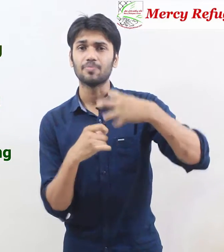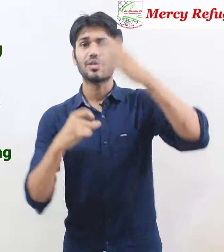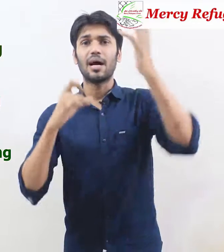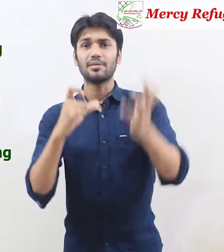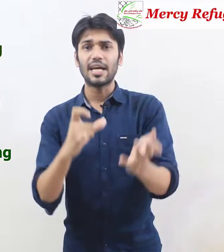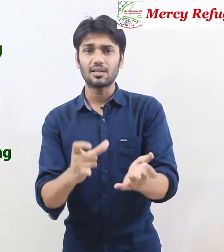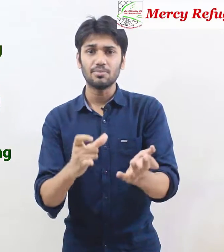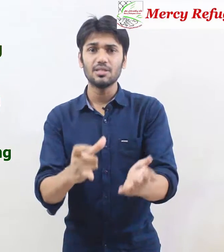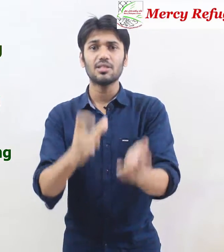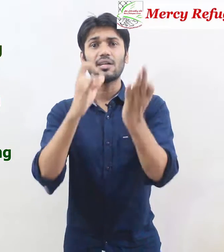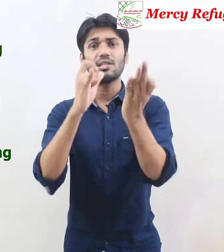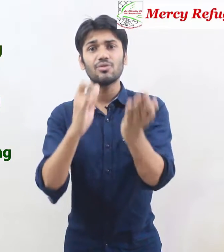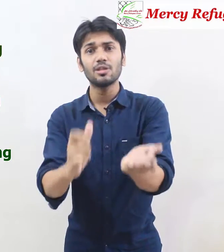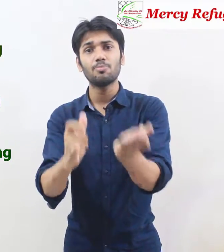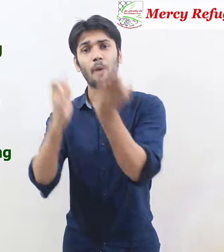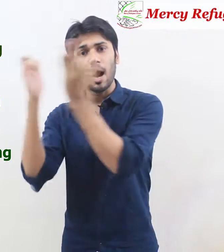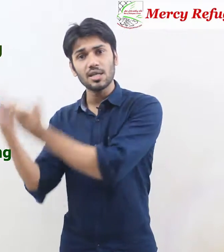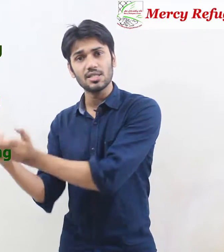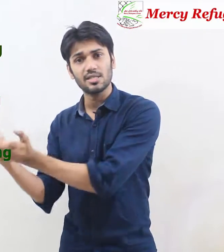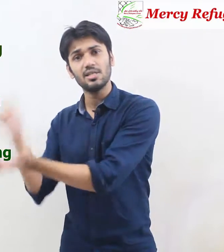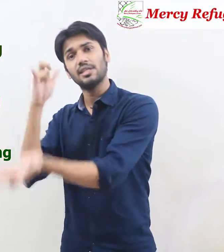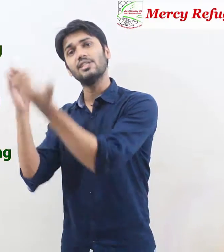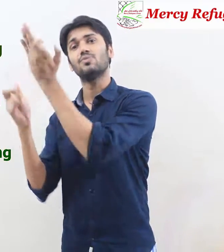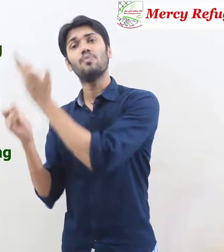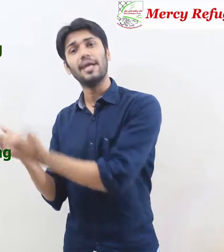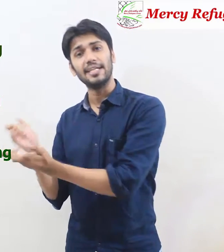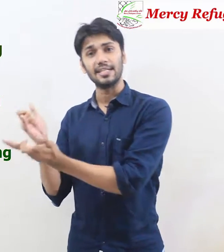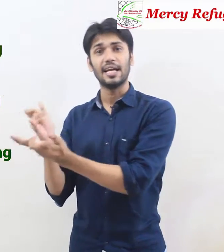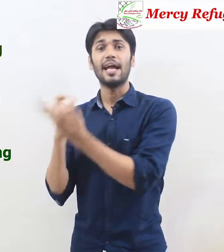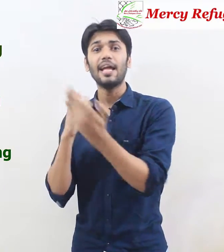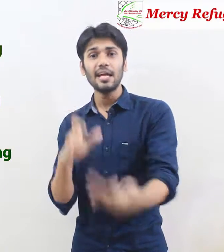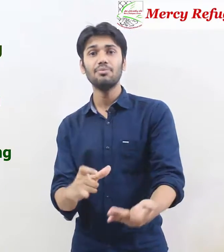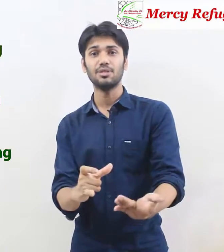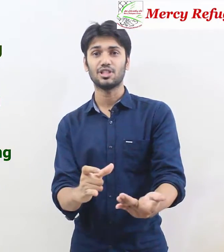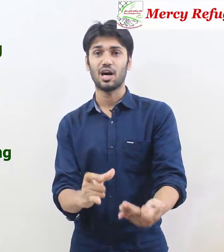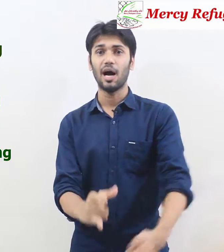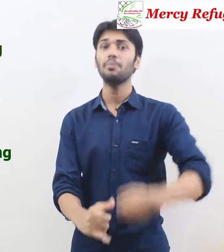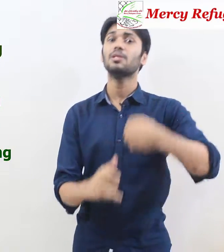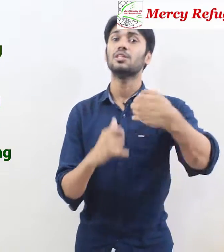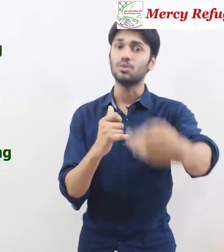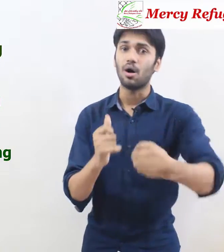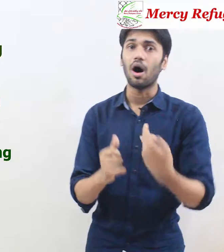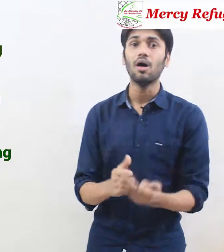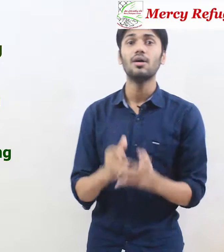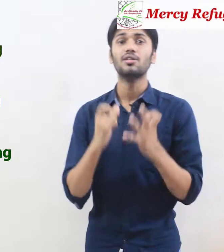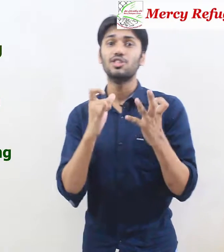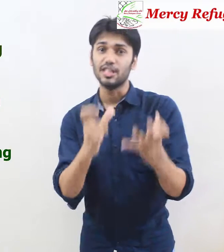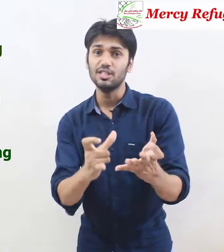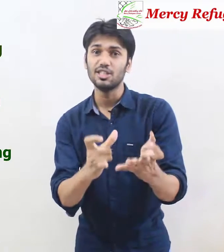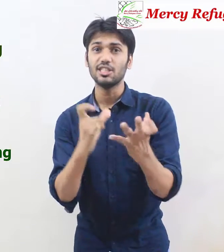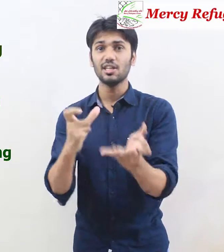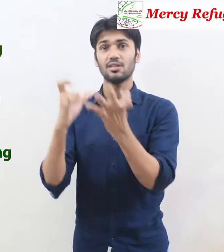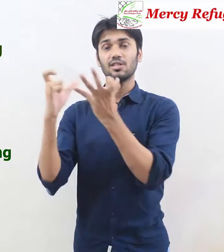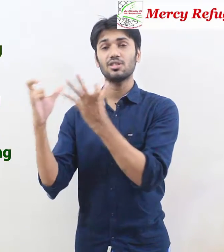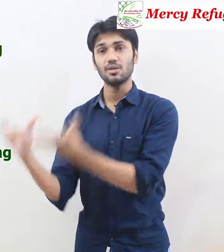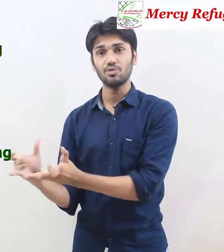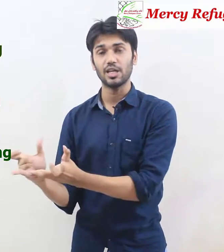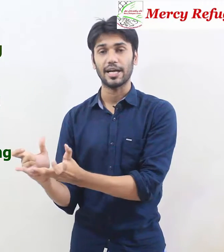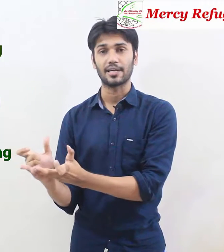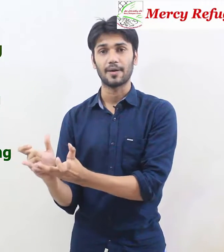that means a different person is playing every time you are changing the subject